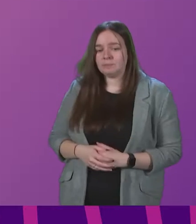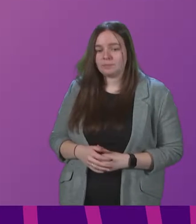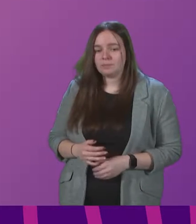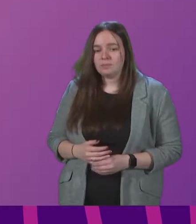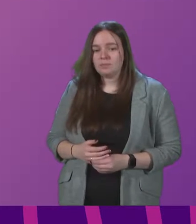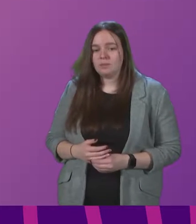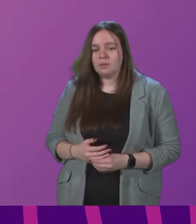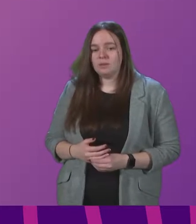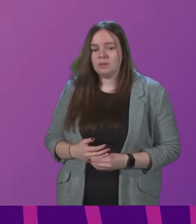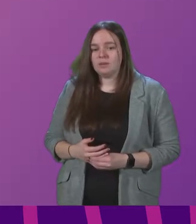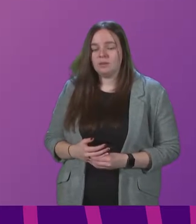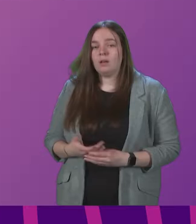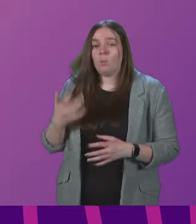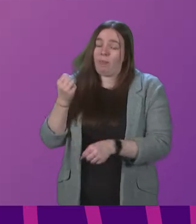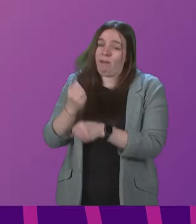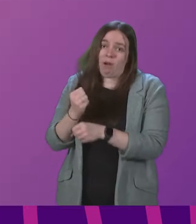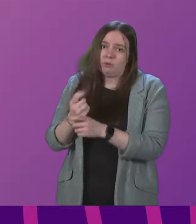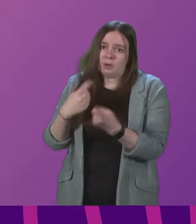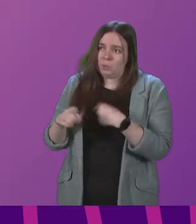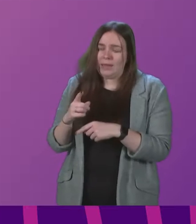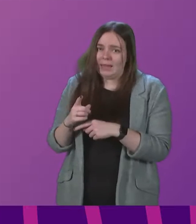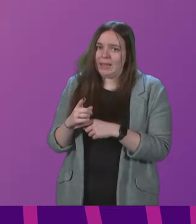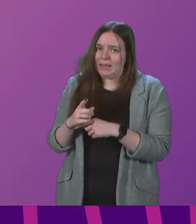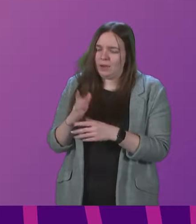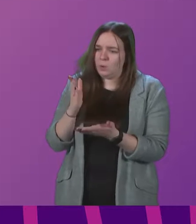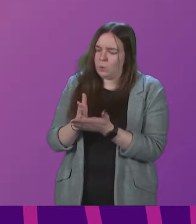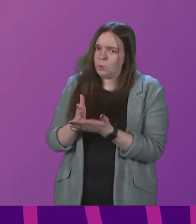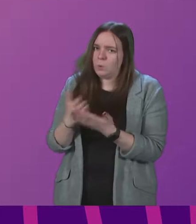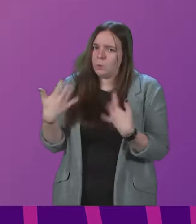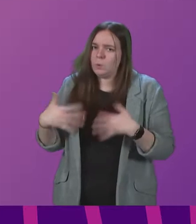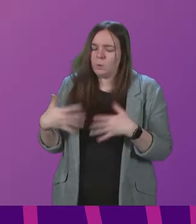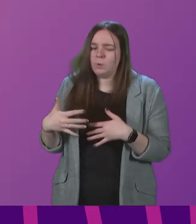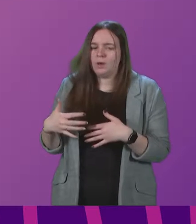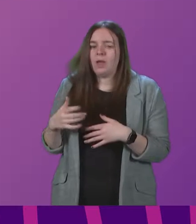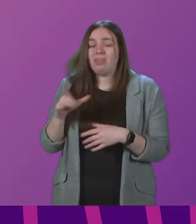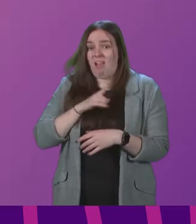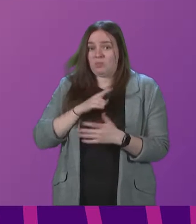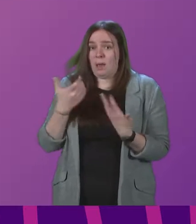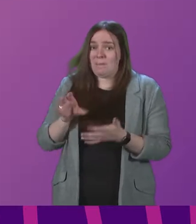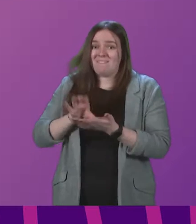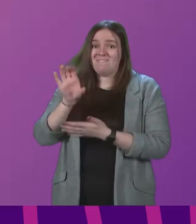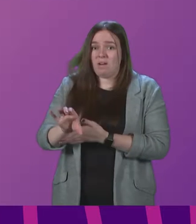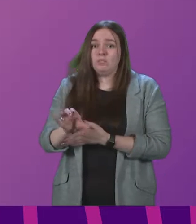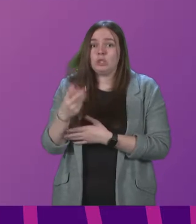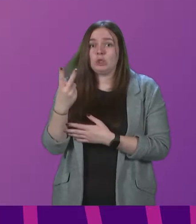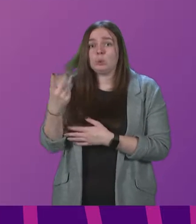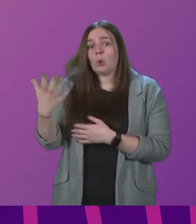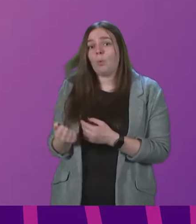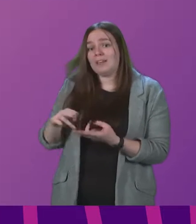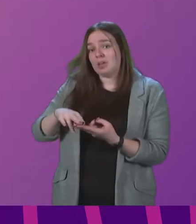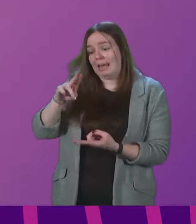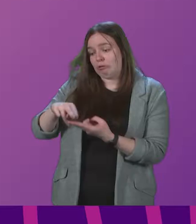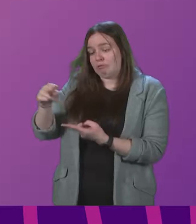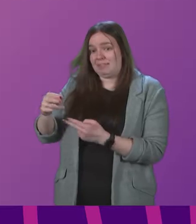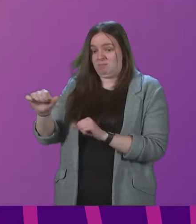Well, the government takes all of this very seriously and that's why we have funded two wage increases in a very